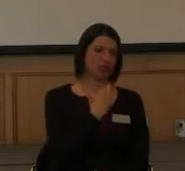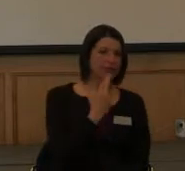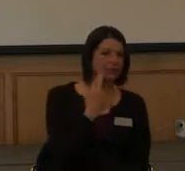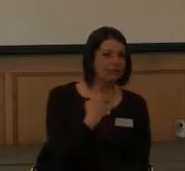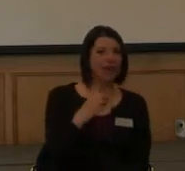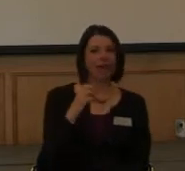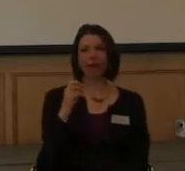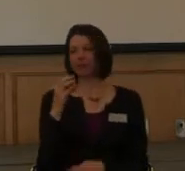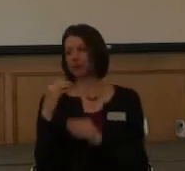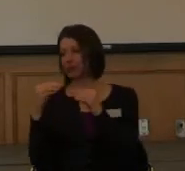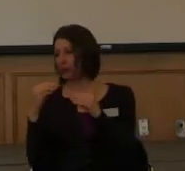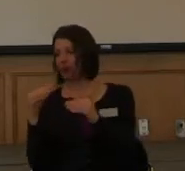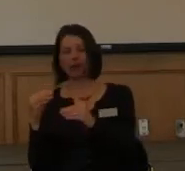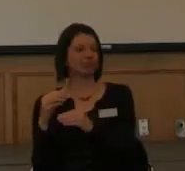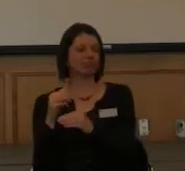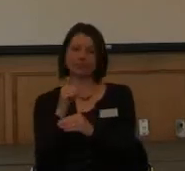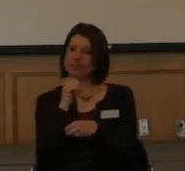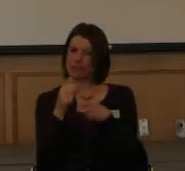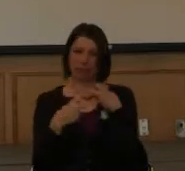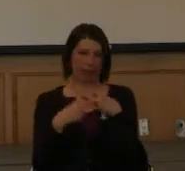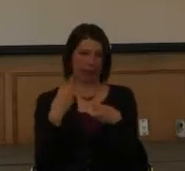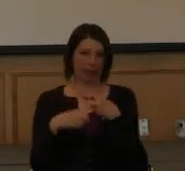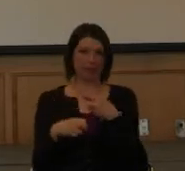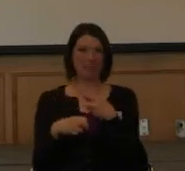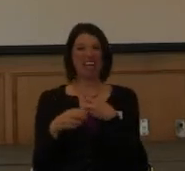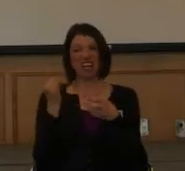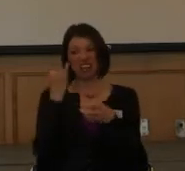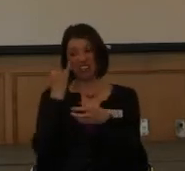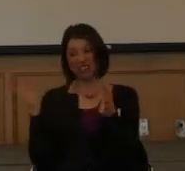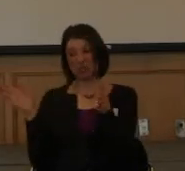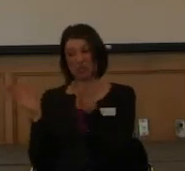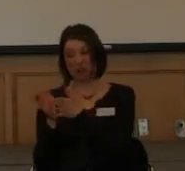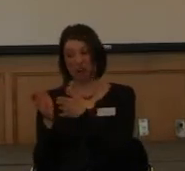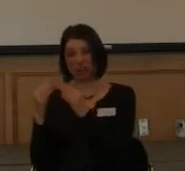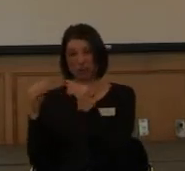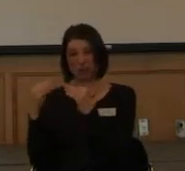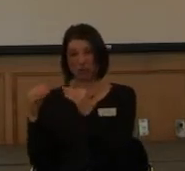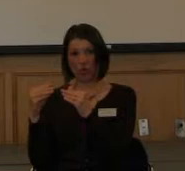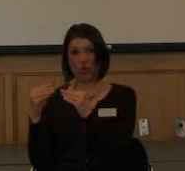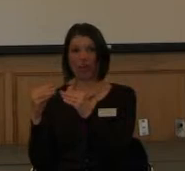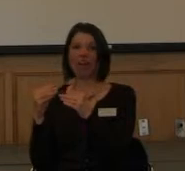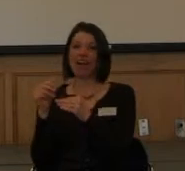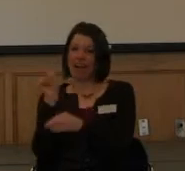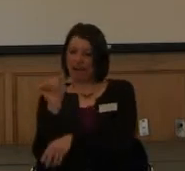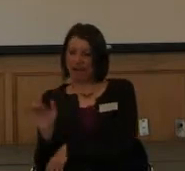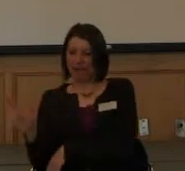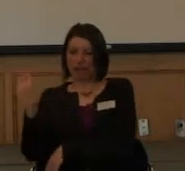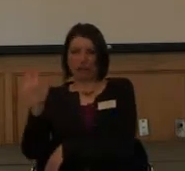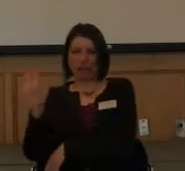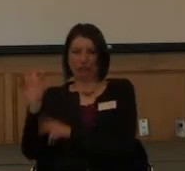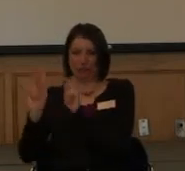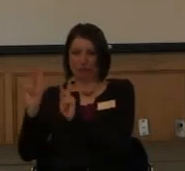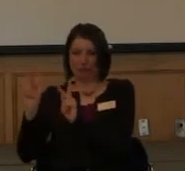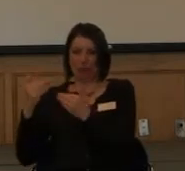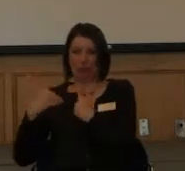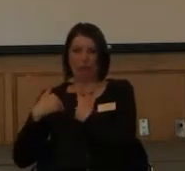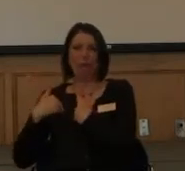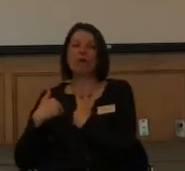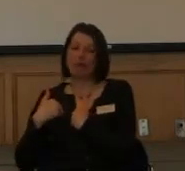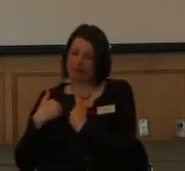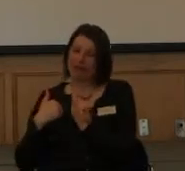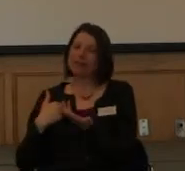Unless it's a little small moment pot owned by an Asian that freaks out. That happened.